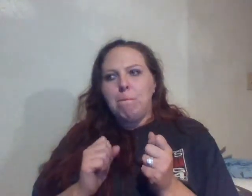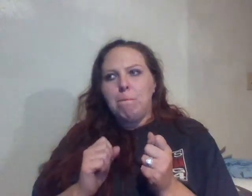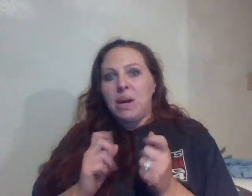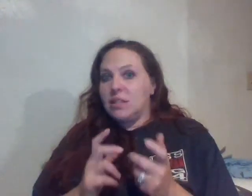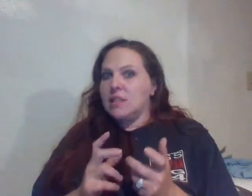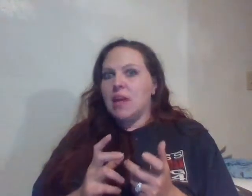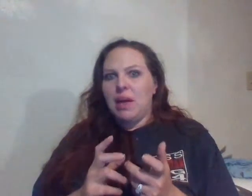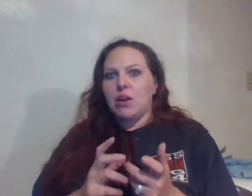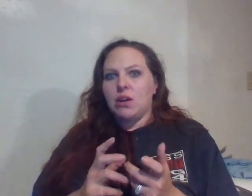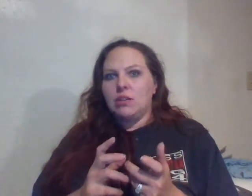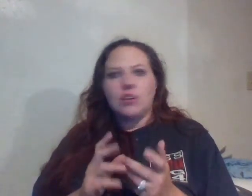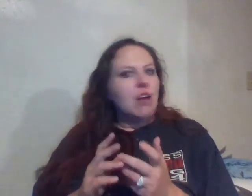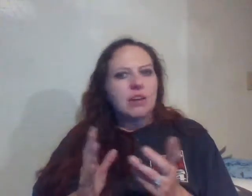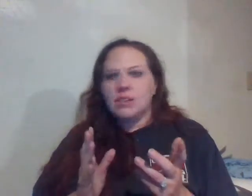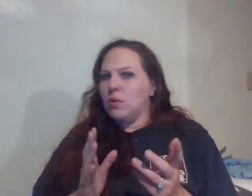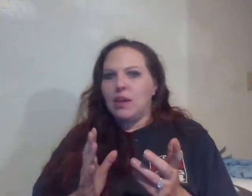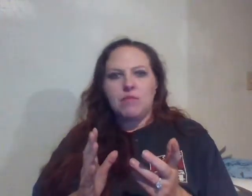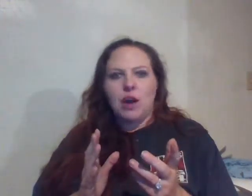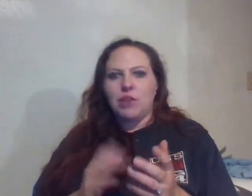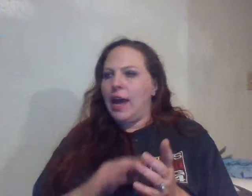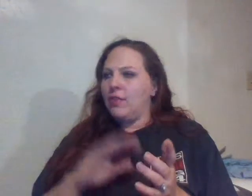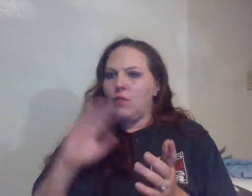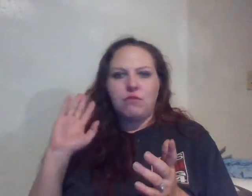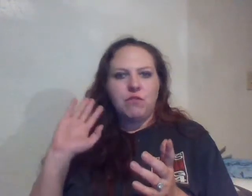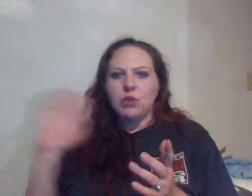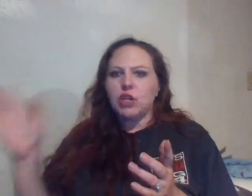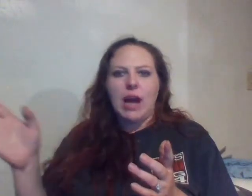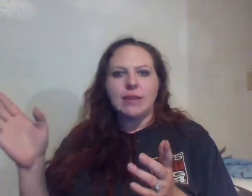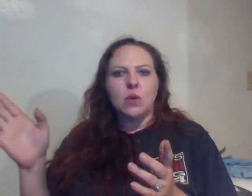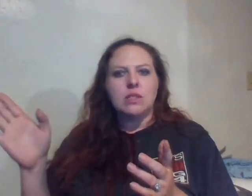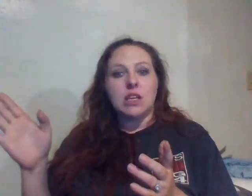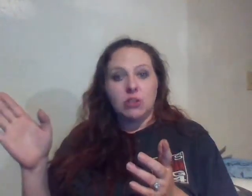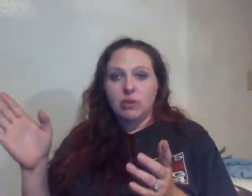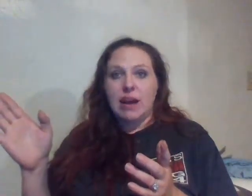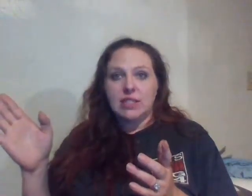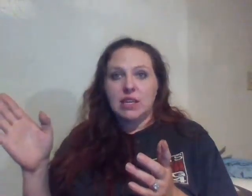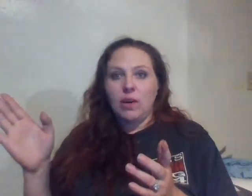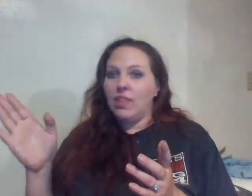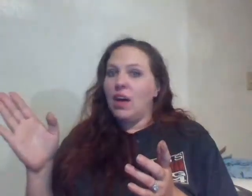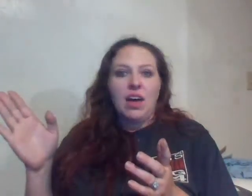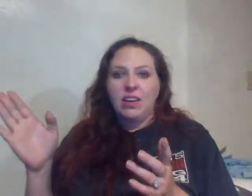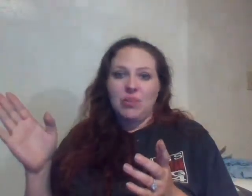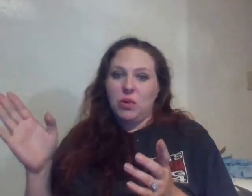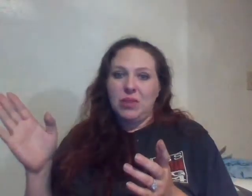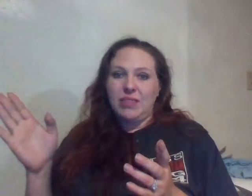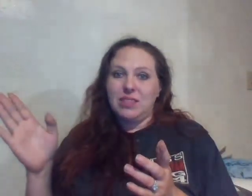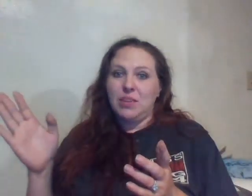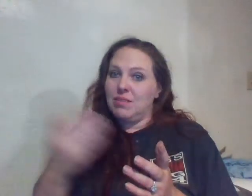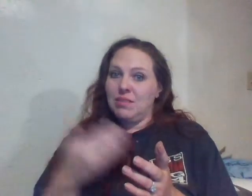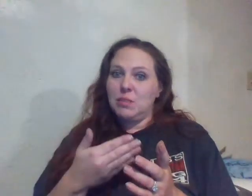But it does get better. You're not going to deal with them forever. And the future assholes that you do have to deal with, you won't have to deal with nearly as